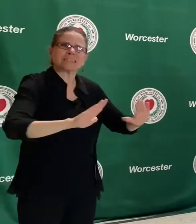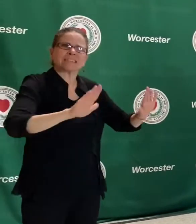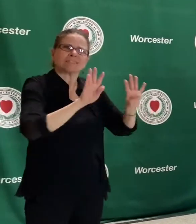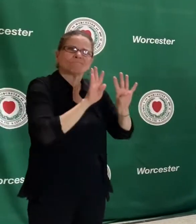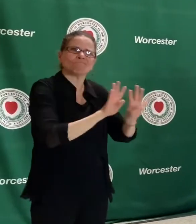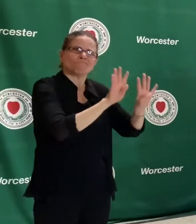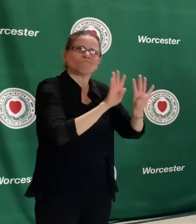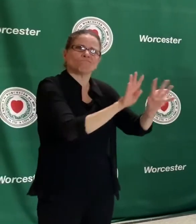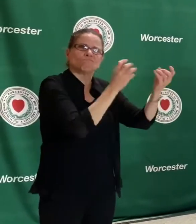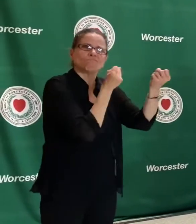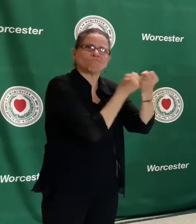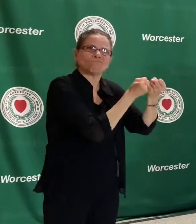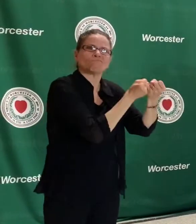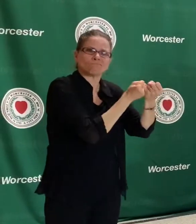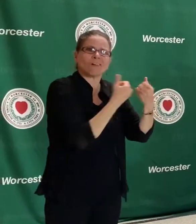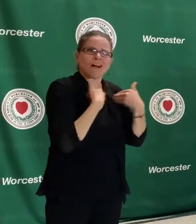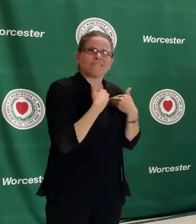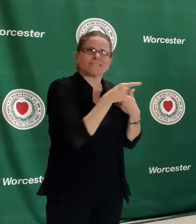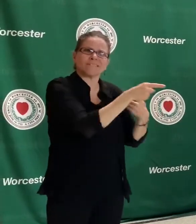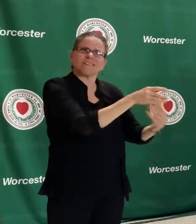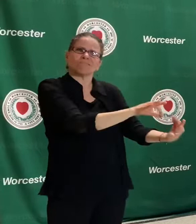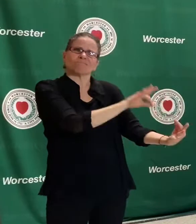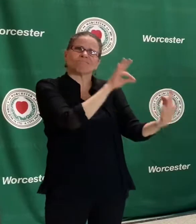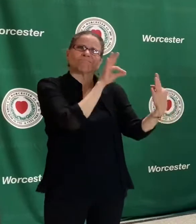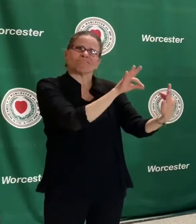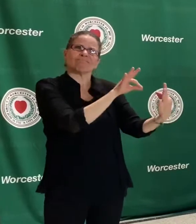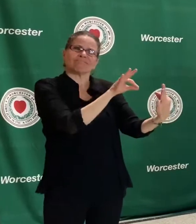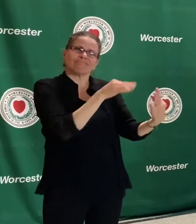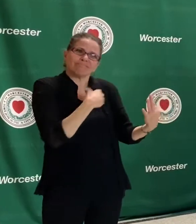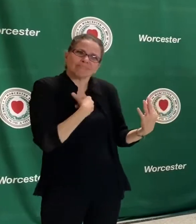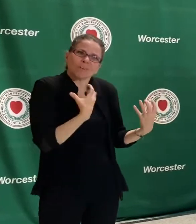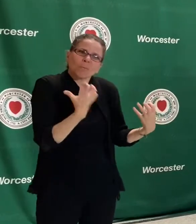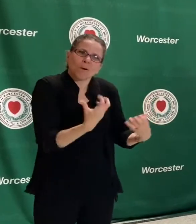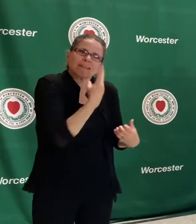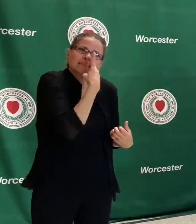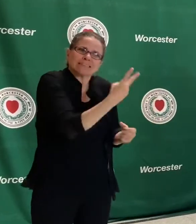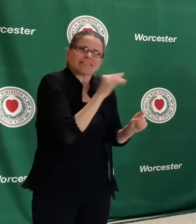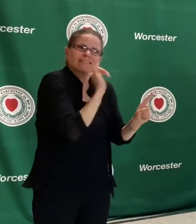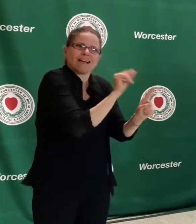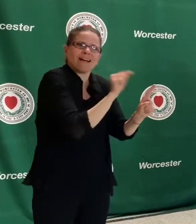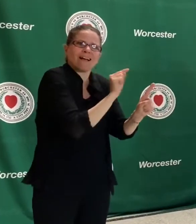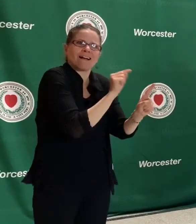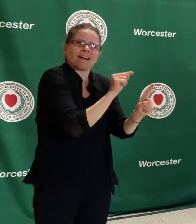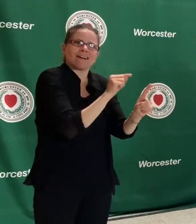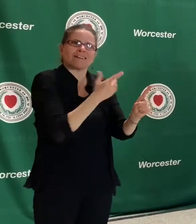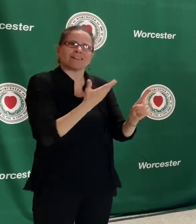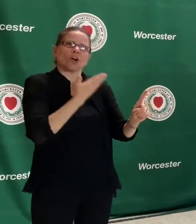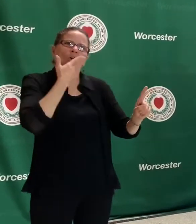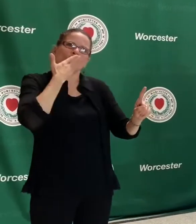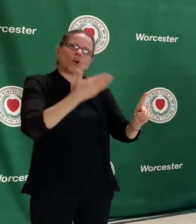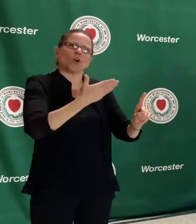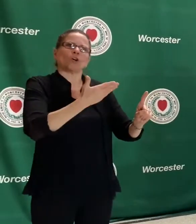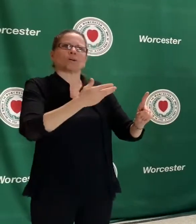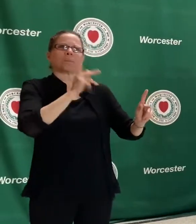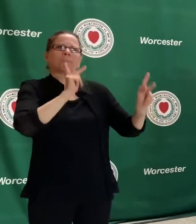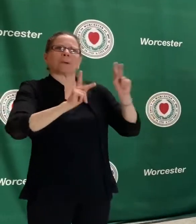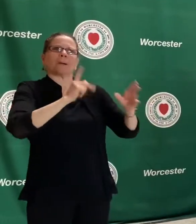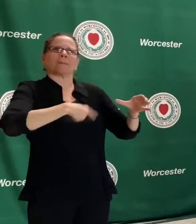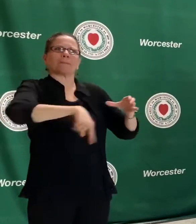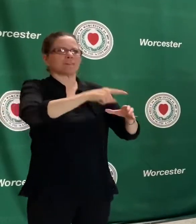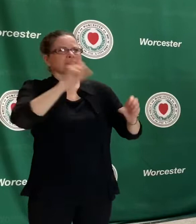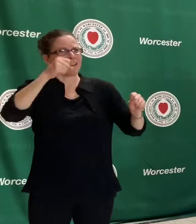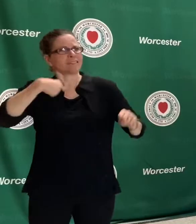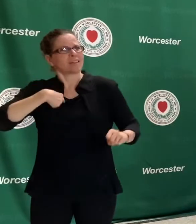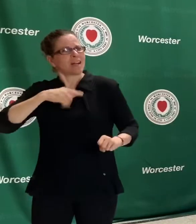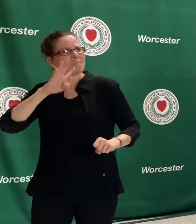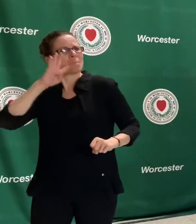That protest was exactly what we want to see in a healthy, thriving democracy, where people get their voices heard and